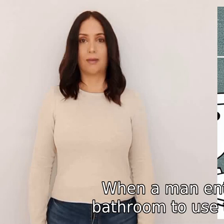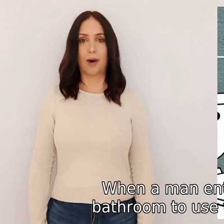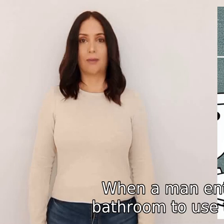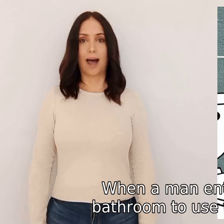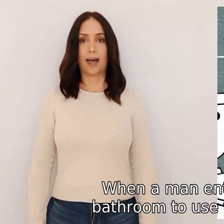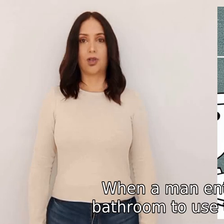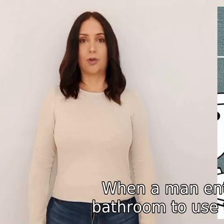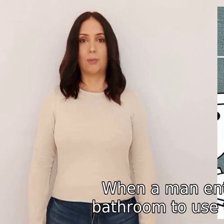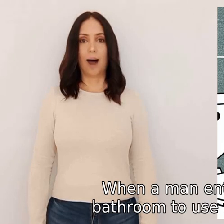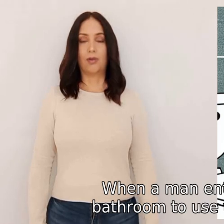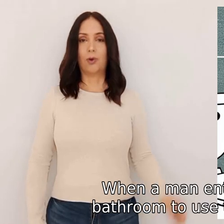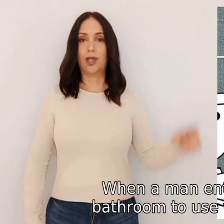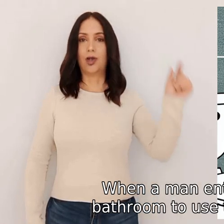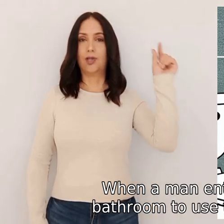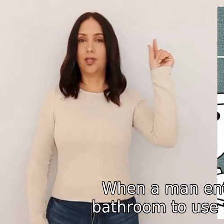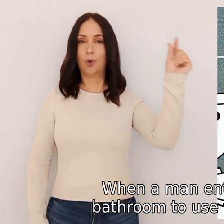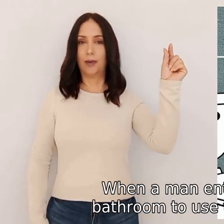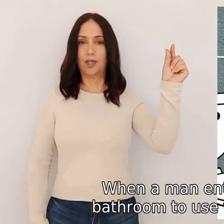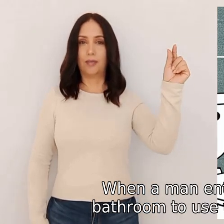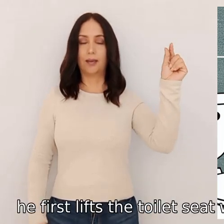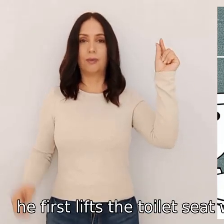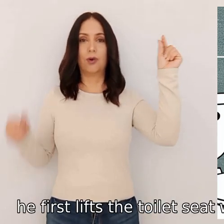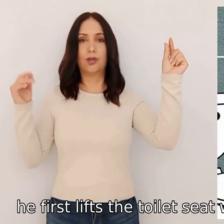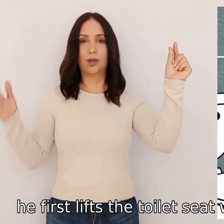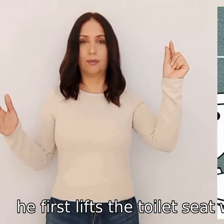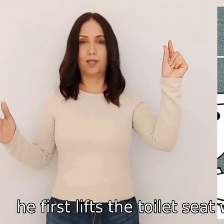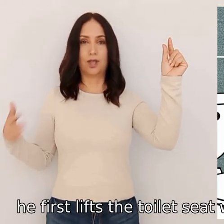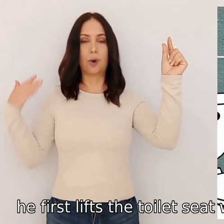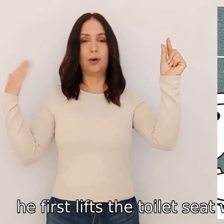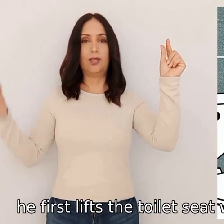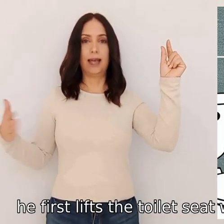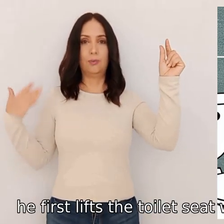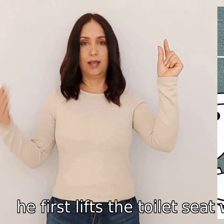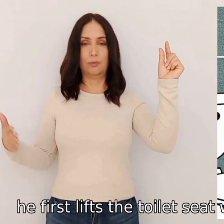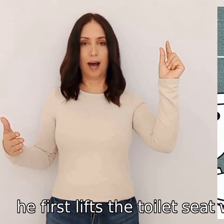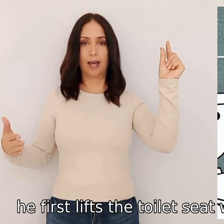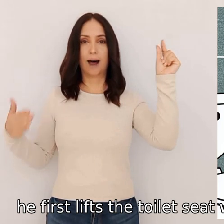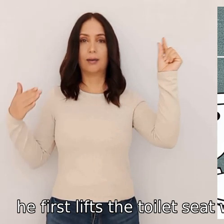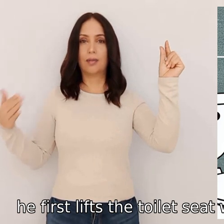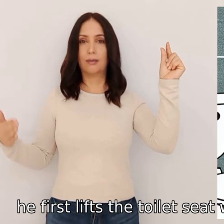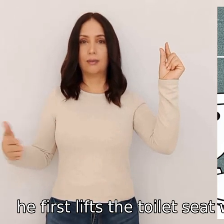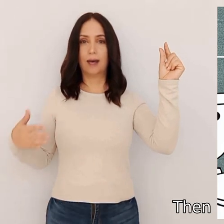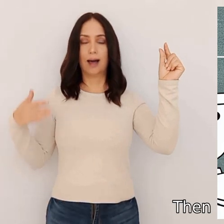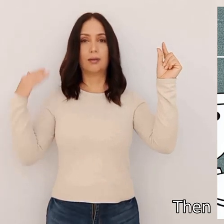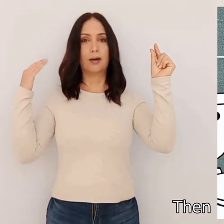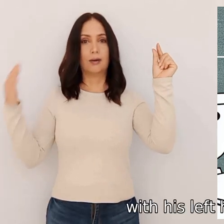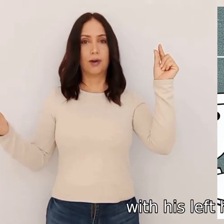when a man enters the bathroom to use the toilet he first lifts the toilet seat with his right hand then with